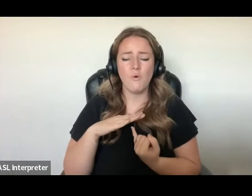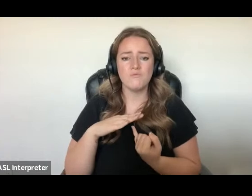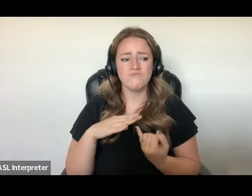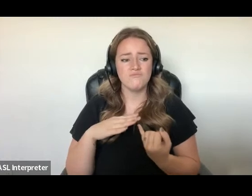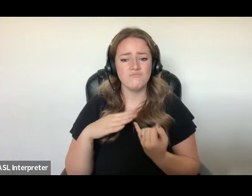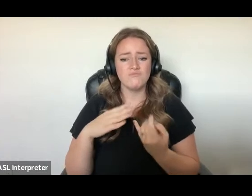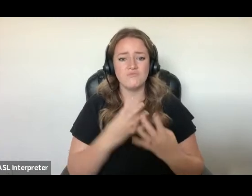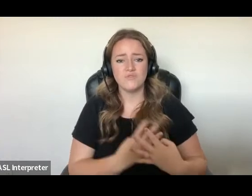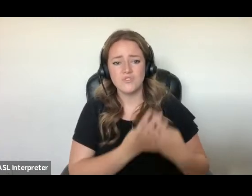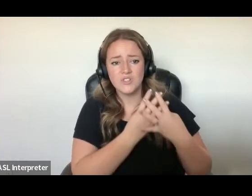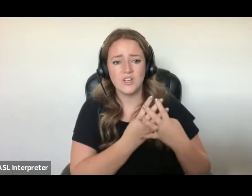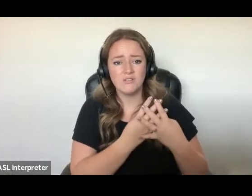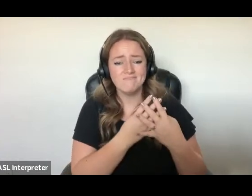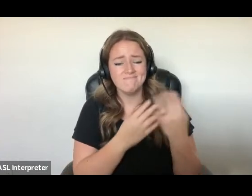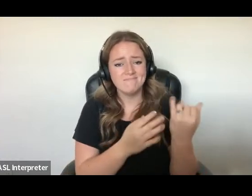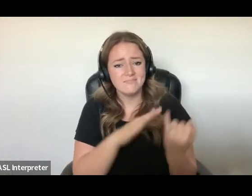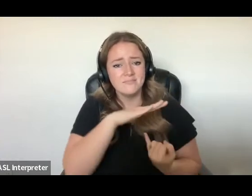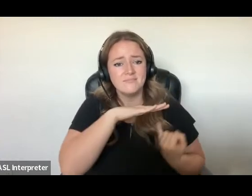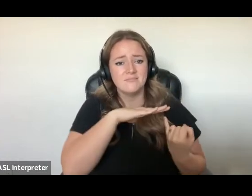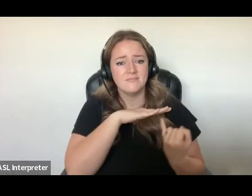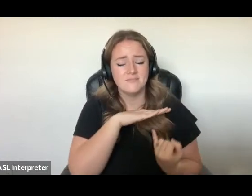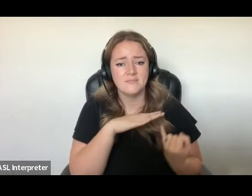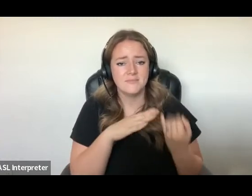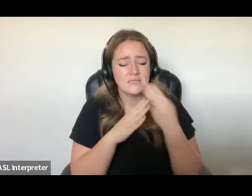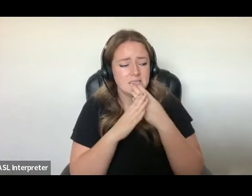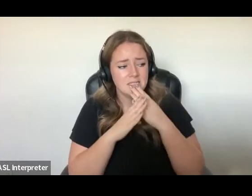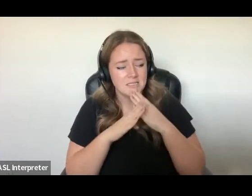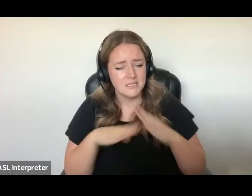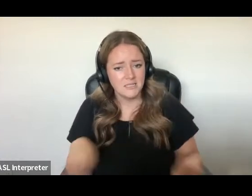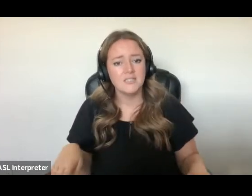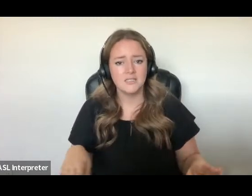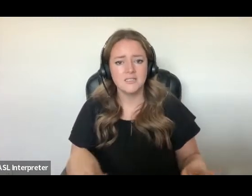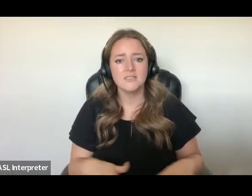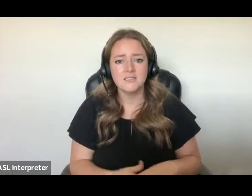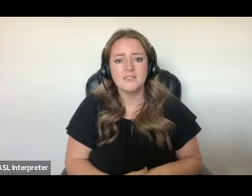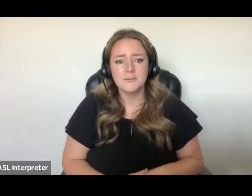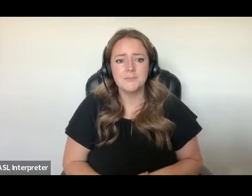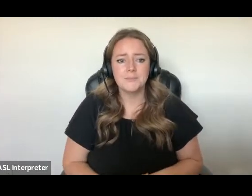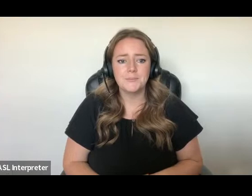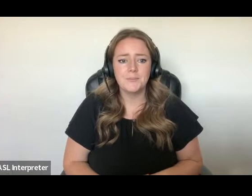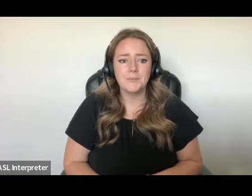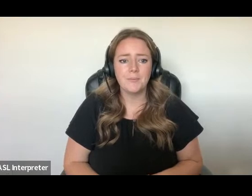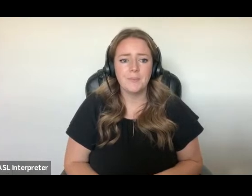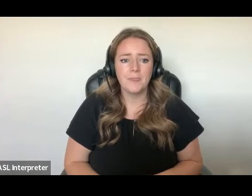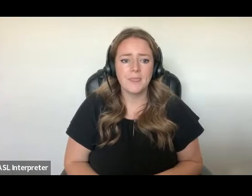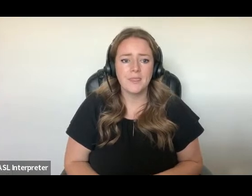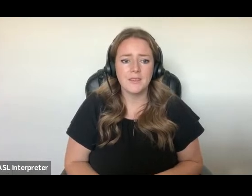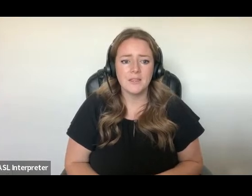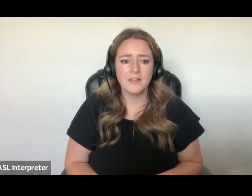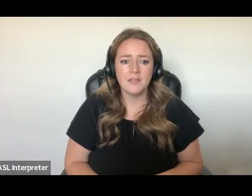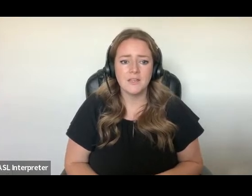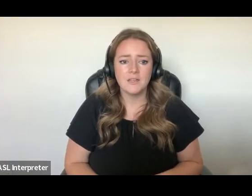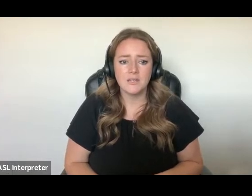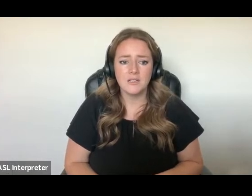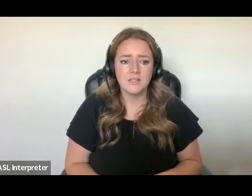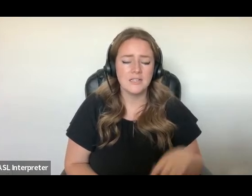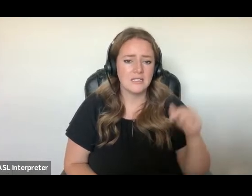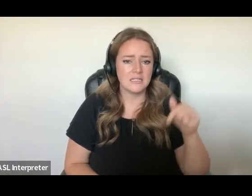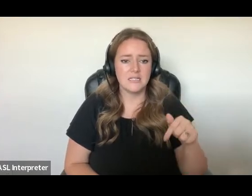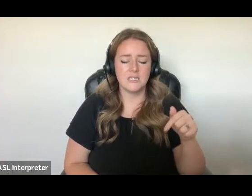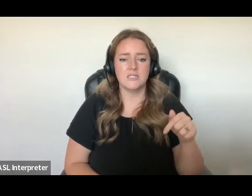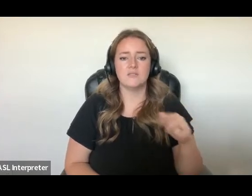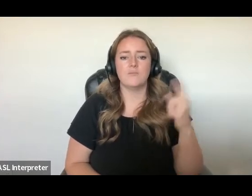and in silence. This will always be my introduction to Canada.